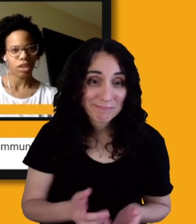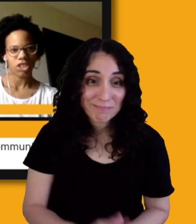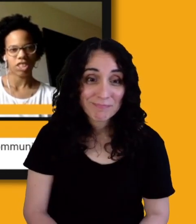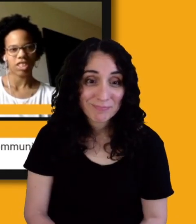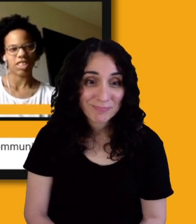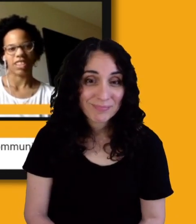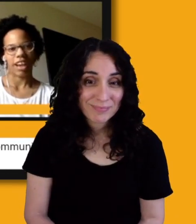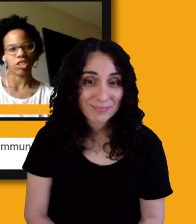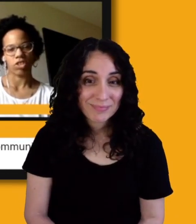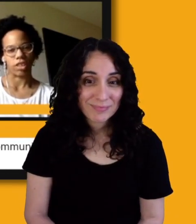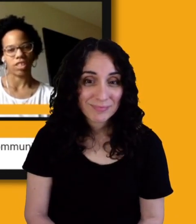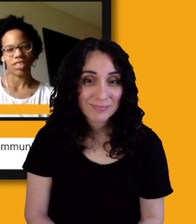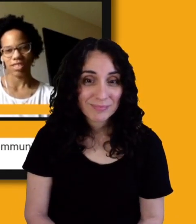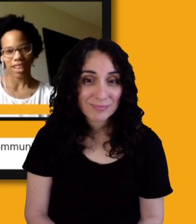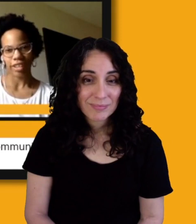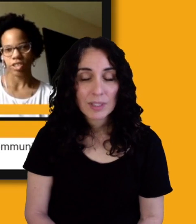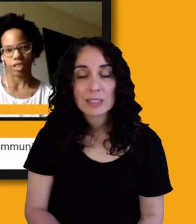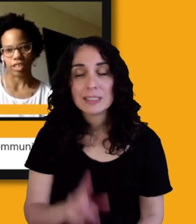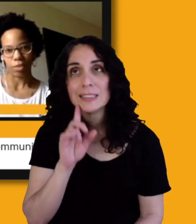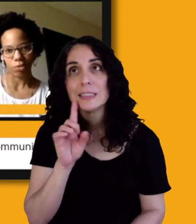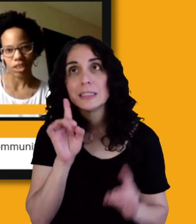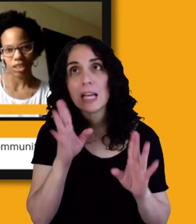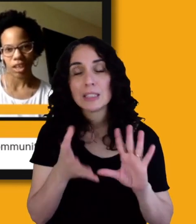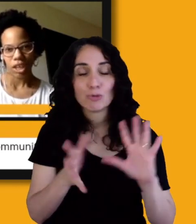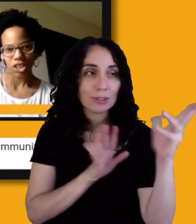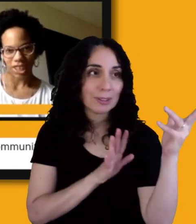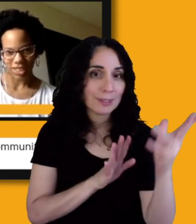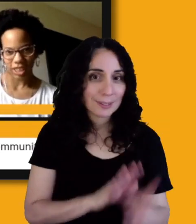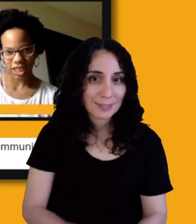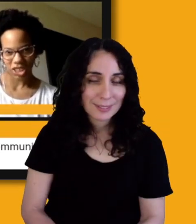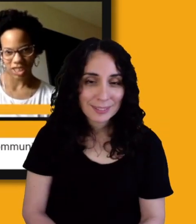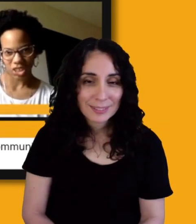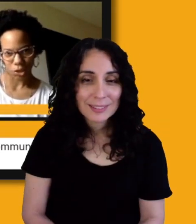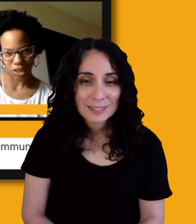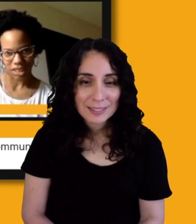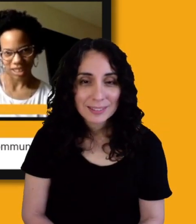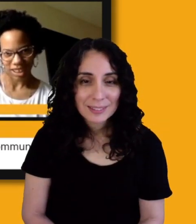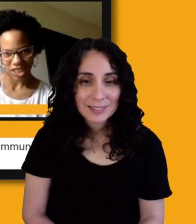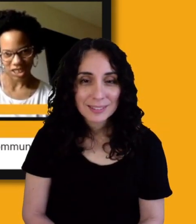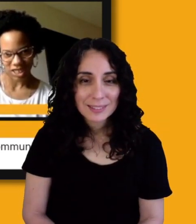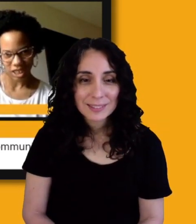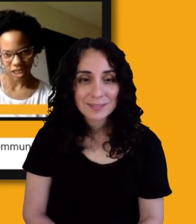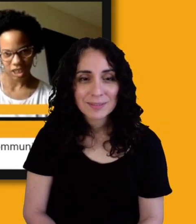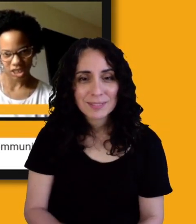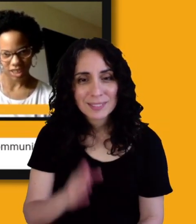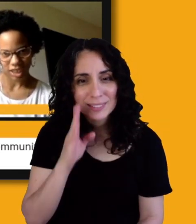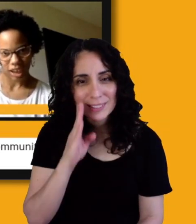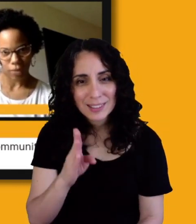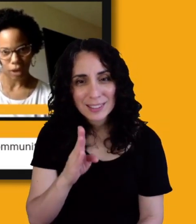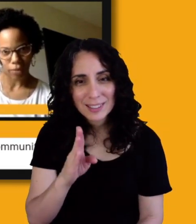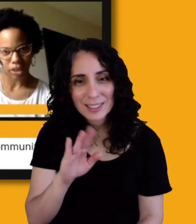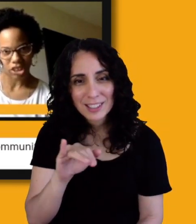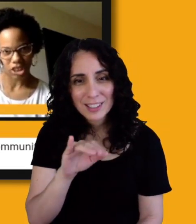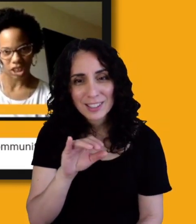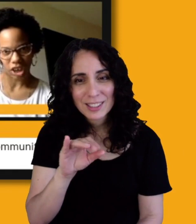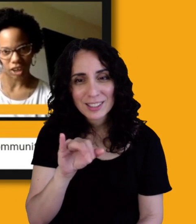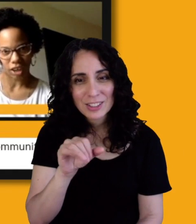yes. It's disastrous, disastrous. Someone, Jesne just joined us. Hi, Jesne, she said, hi, Barbara and Shanique, are there any